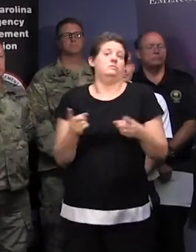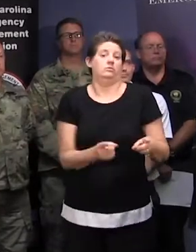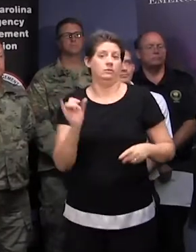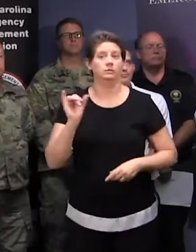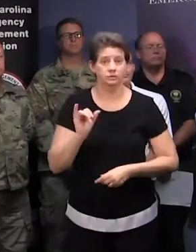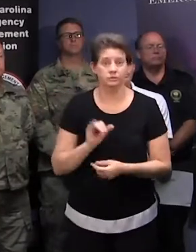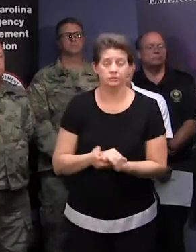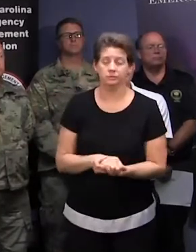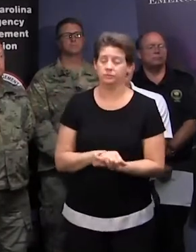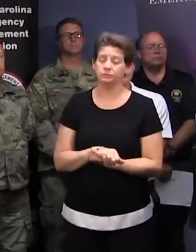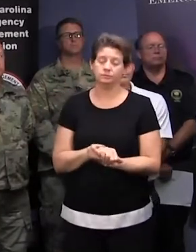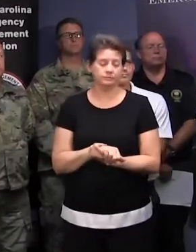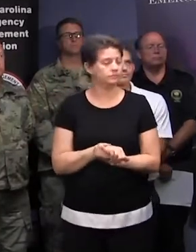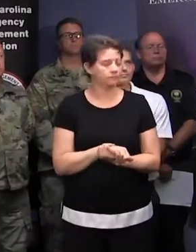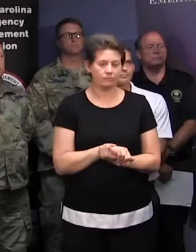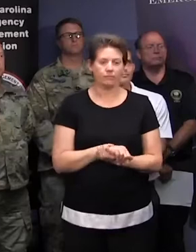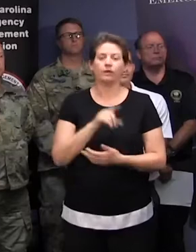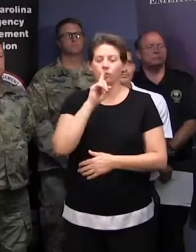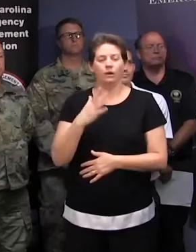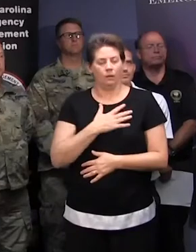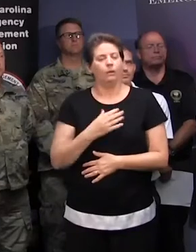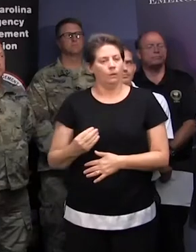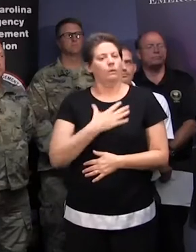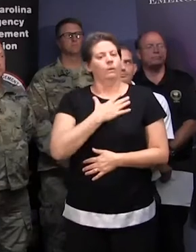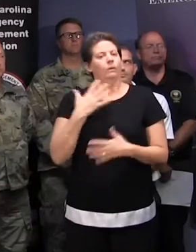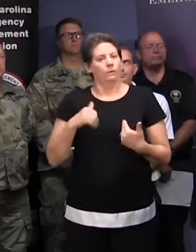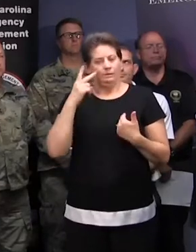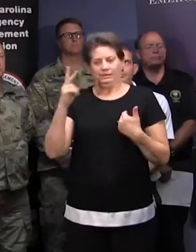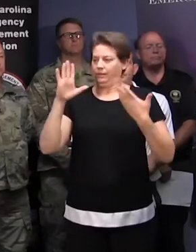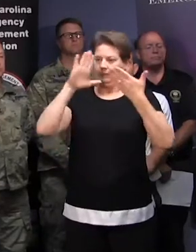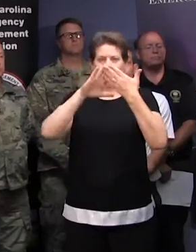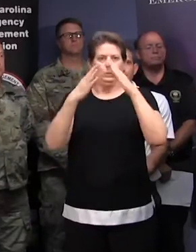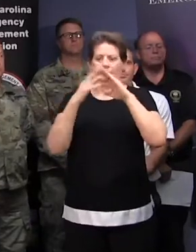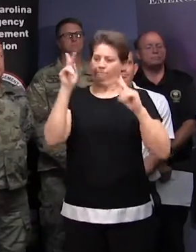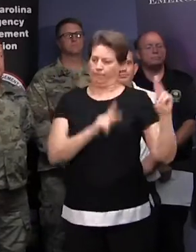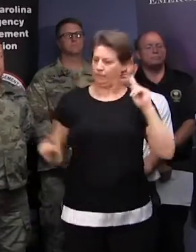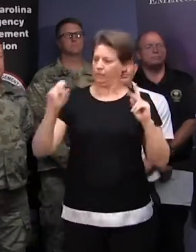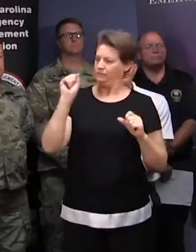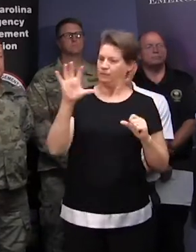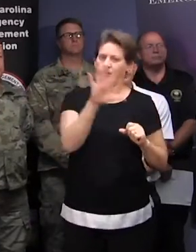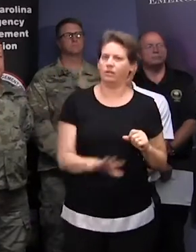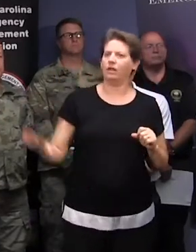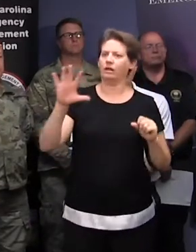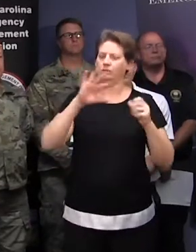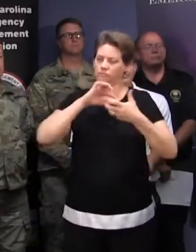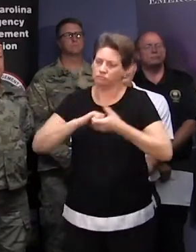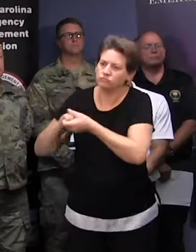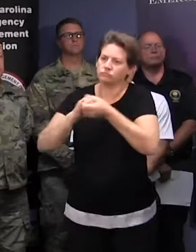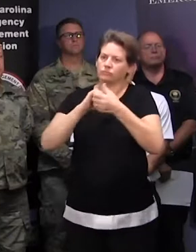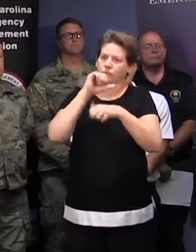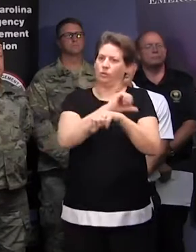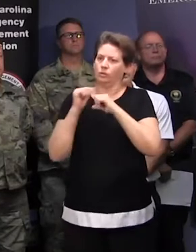heartwarming to see the community, the people of South Carolina, working together in